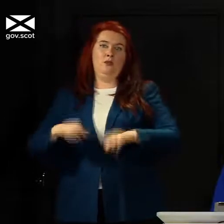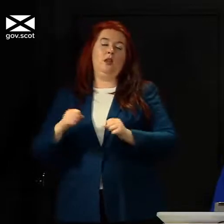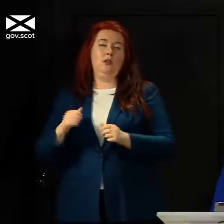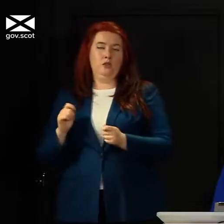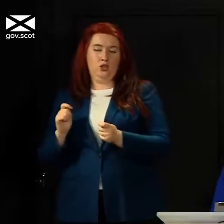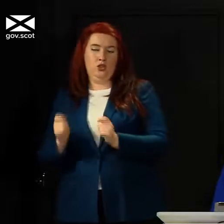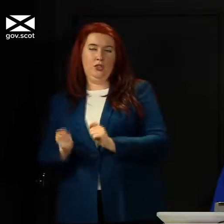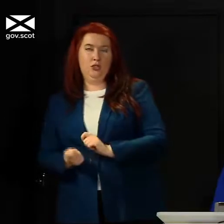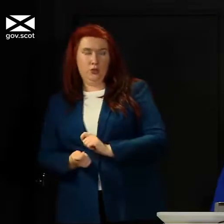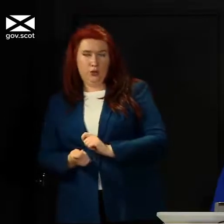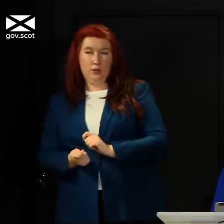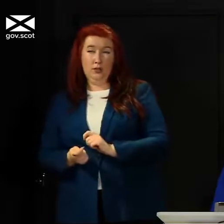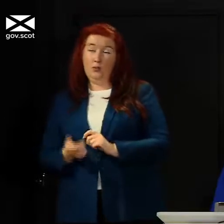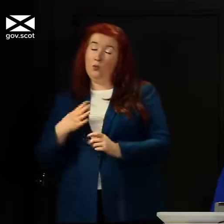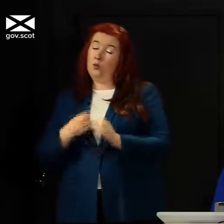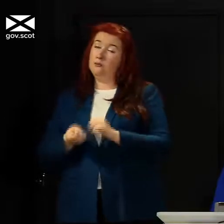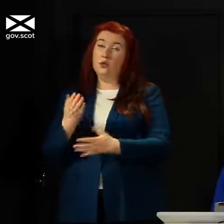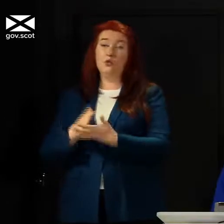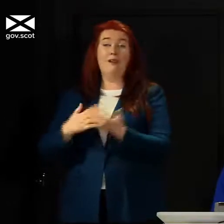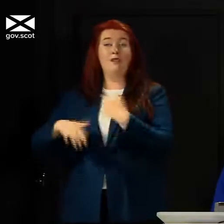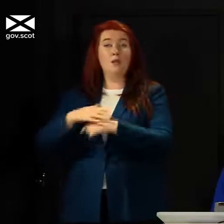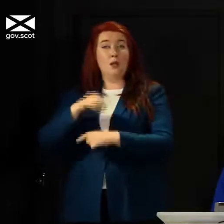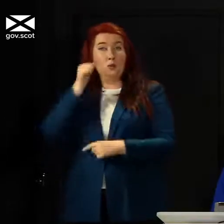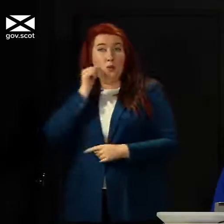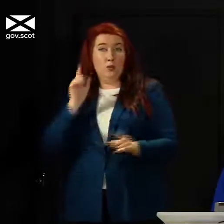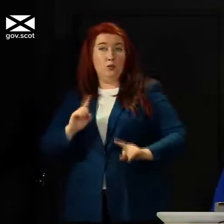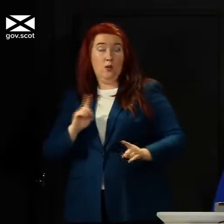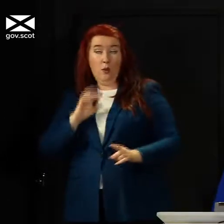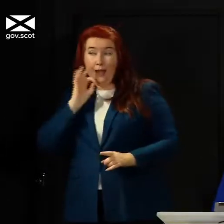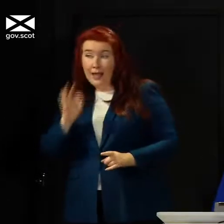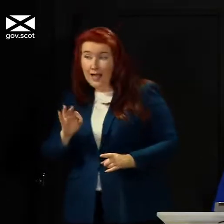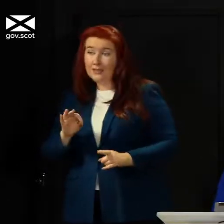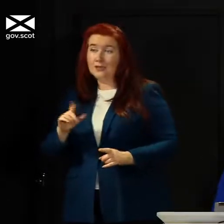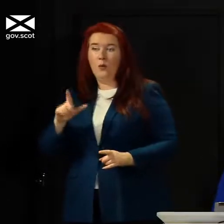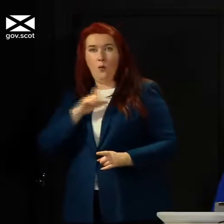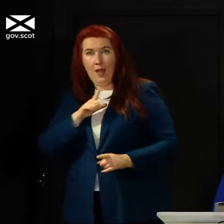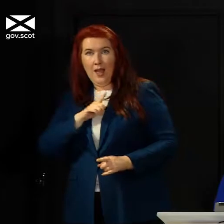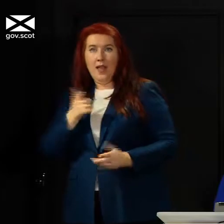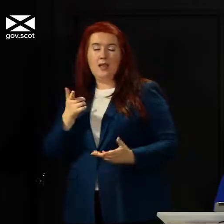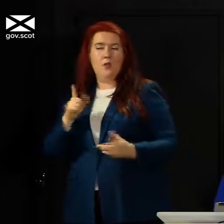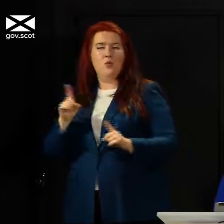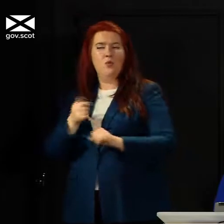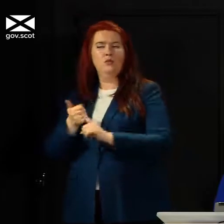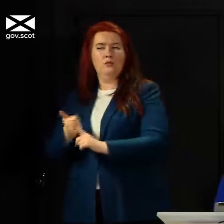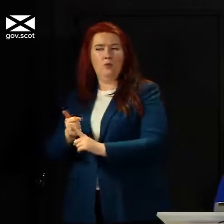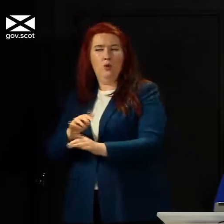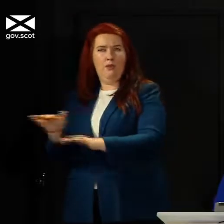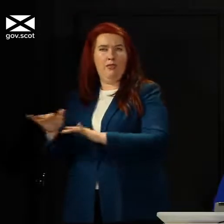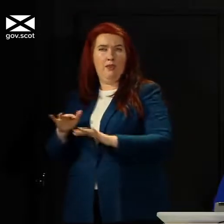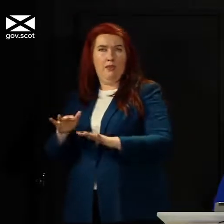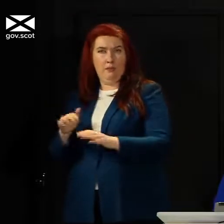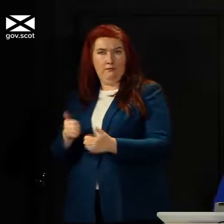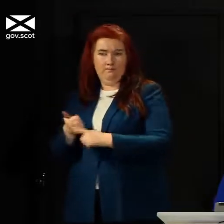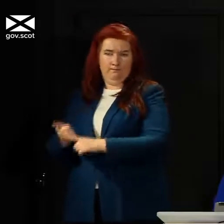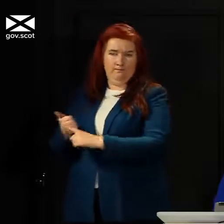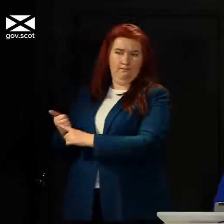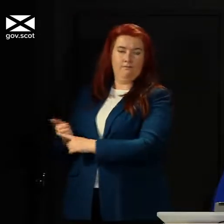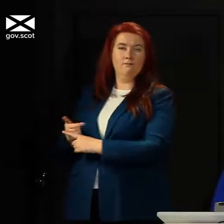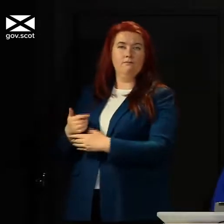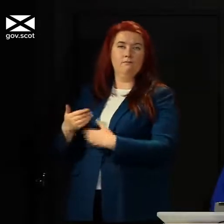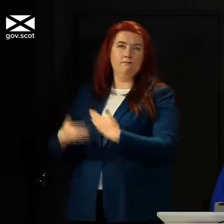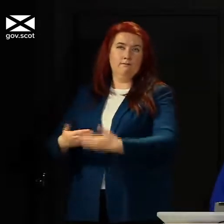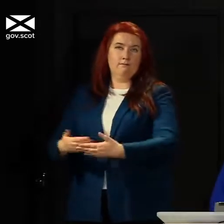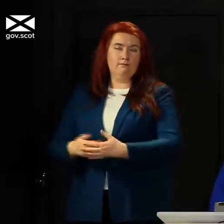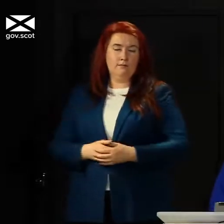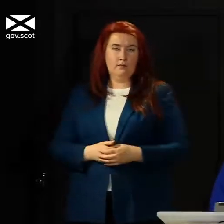what it is that we're asking them to do and why and what the support will be that's there for them to help them do just